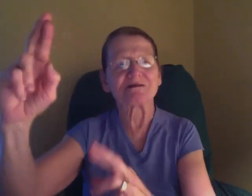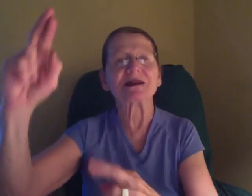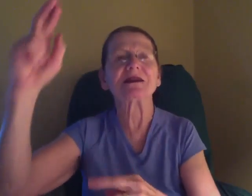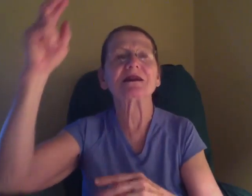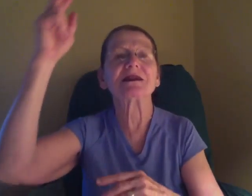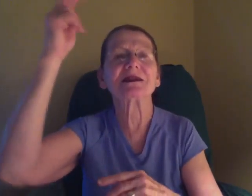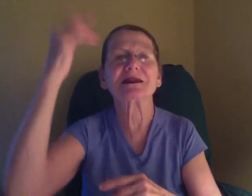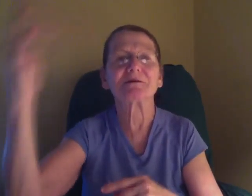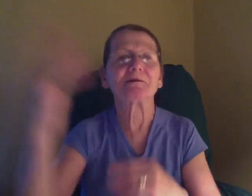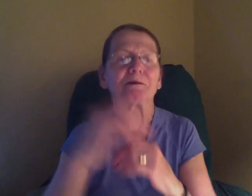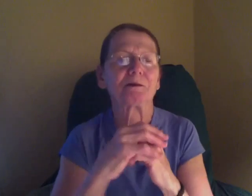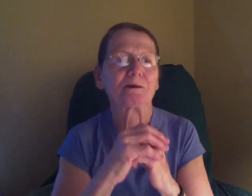005